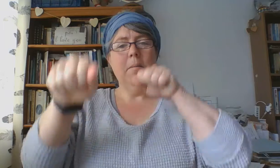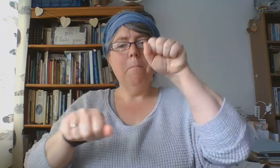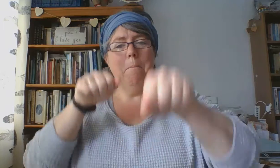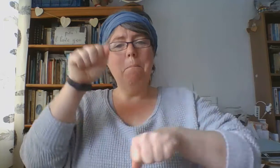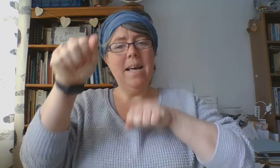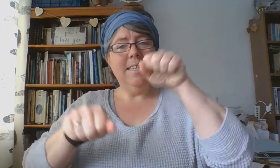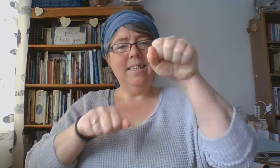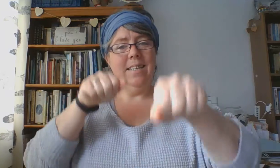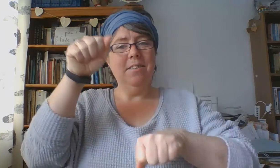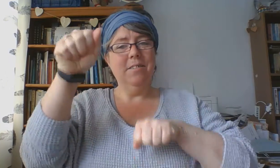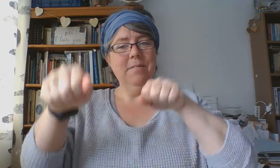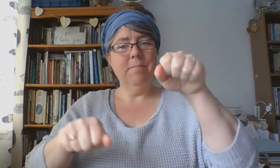Bicycle.